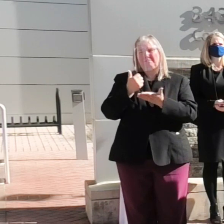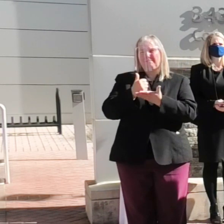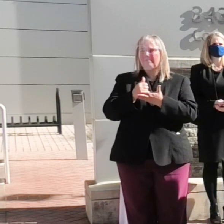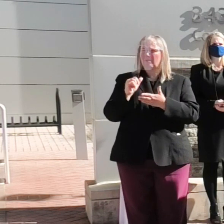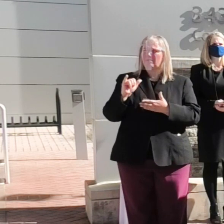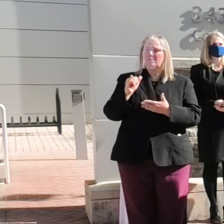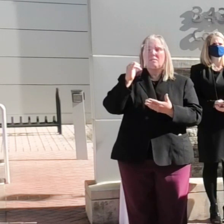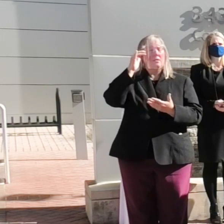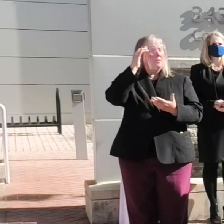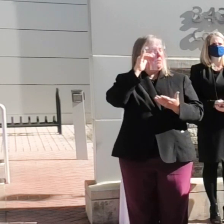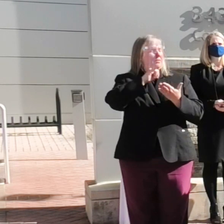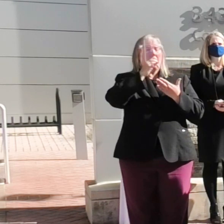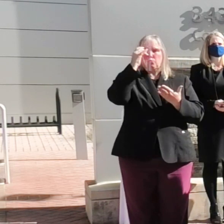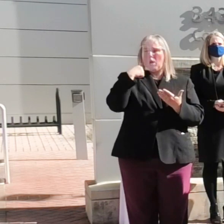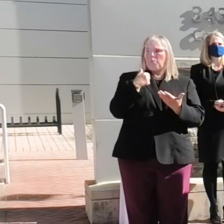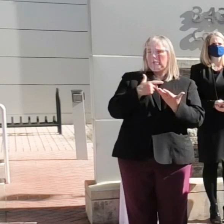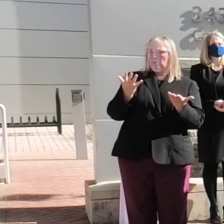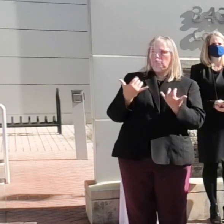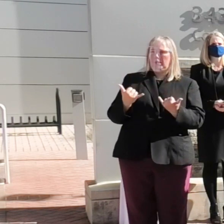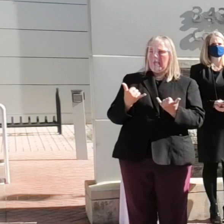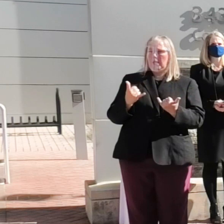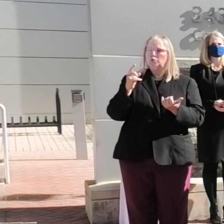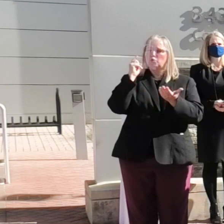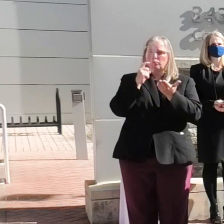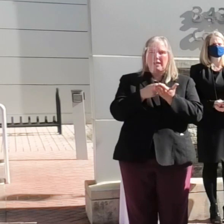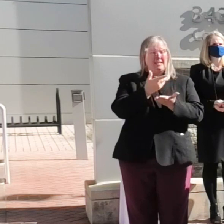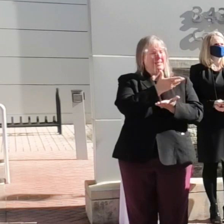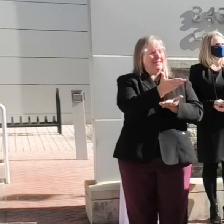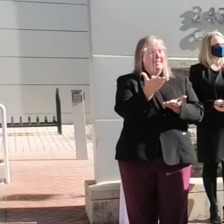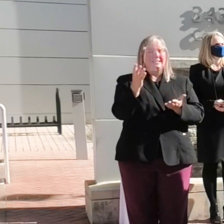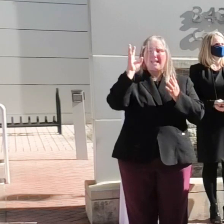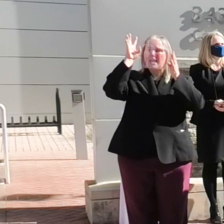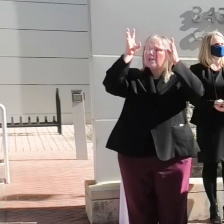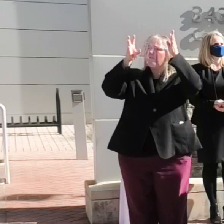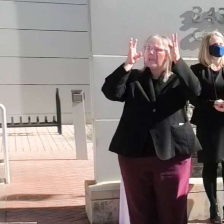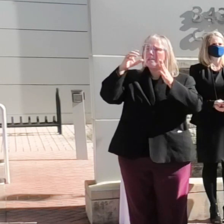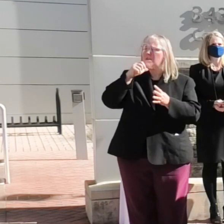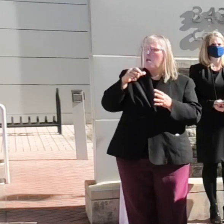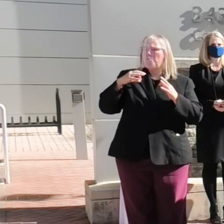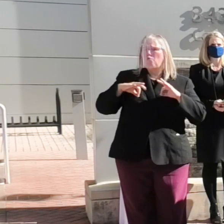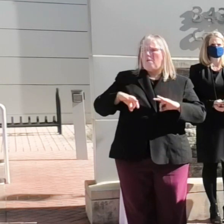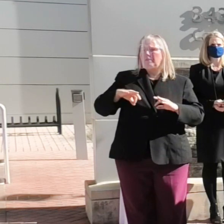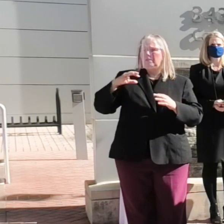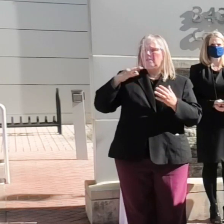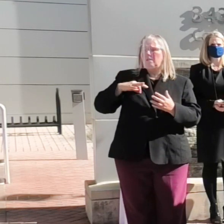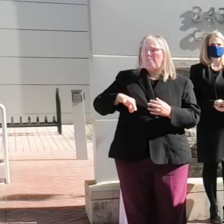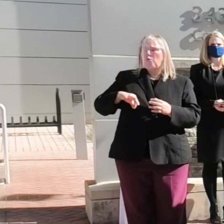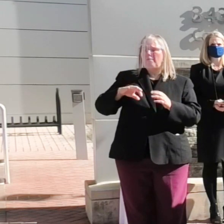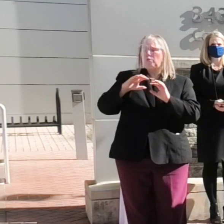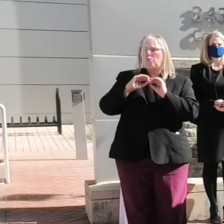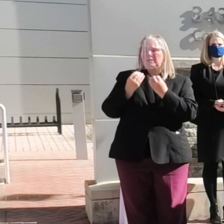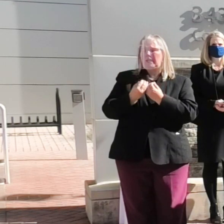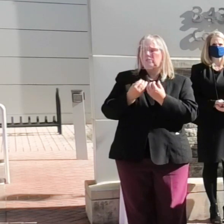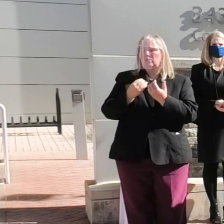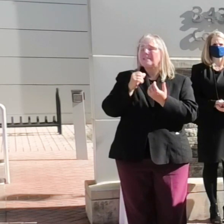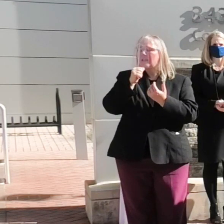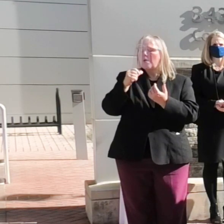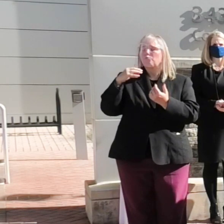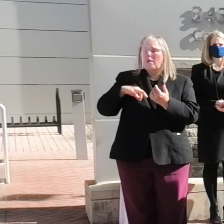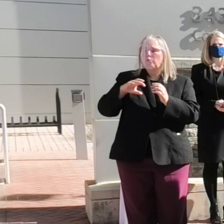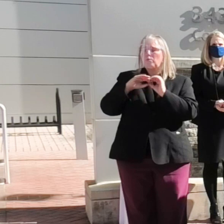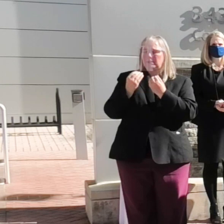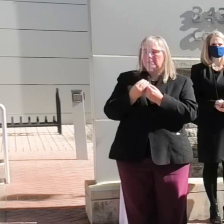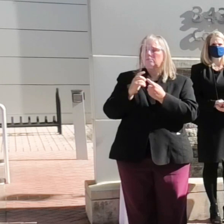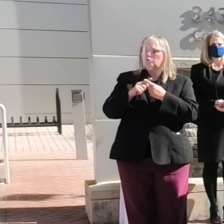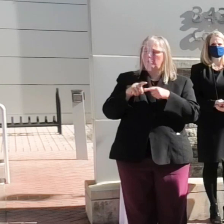here today, to recognize these innovative nonprofits, who provide jobs, value, and